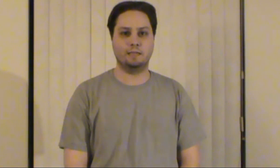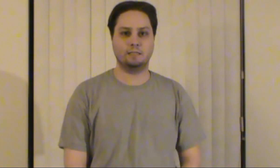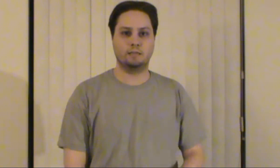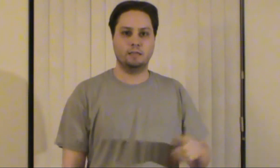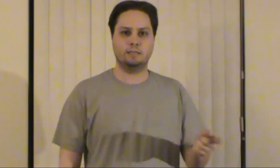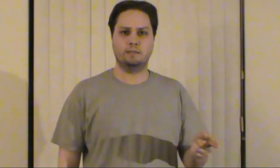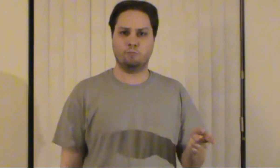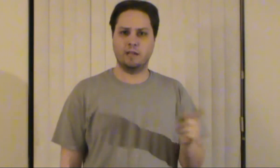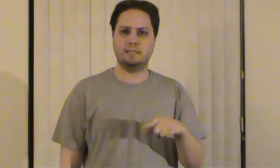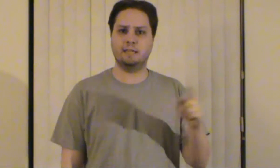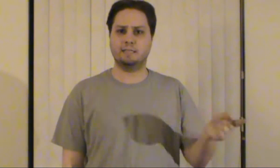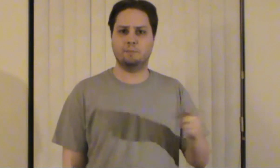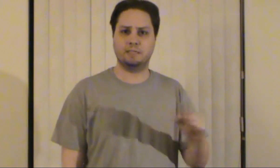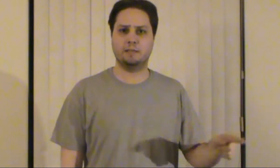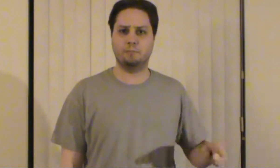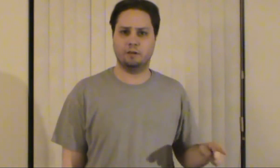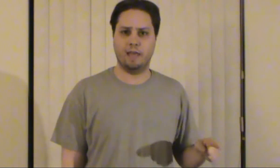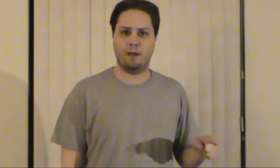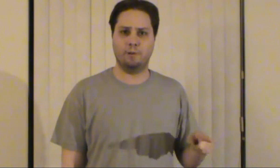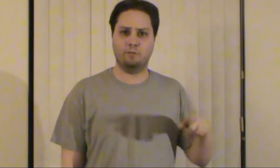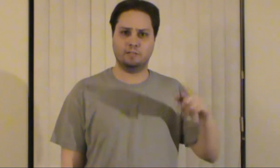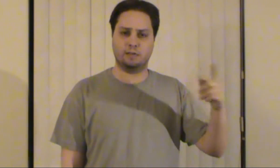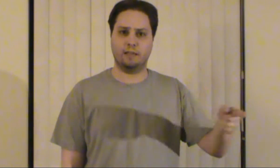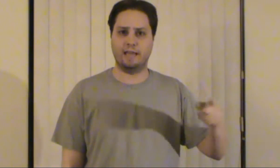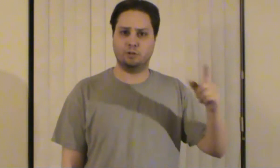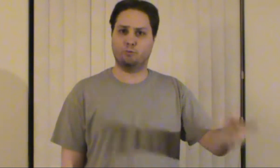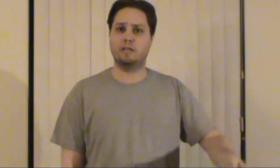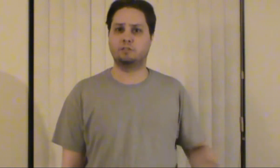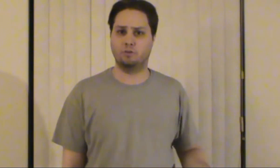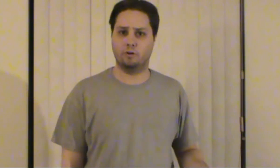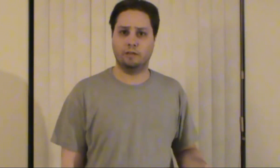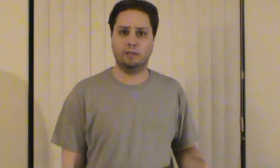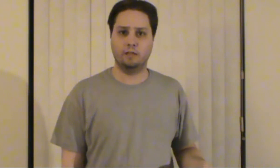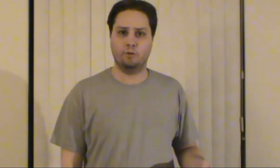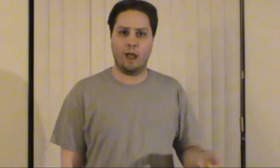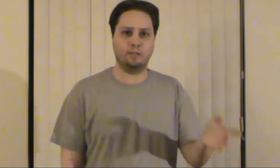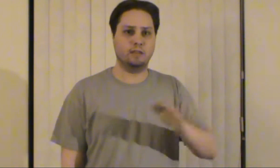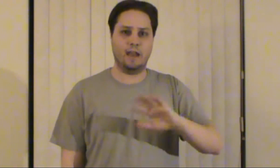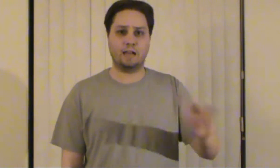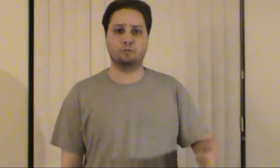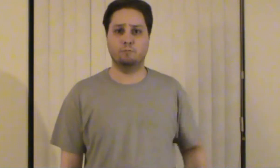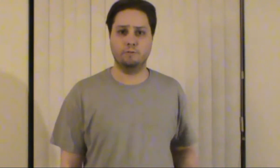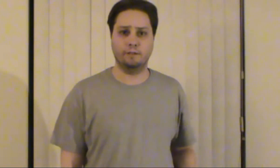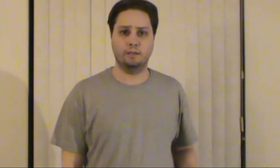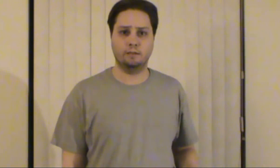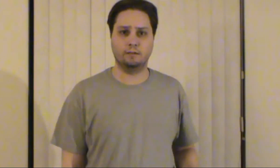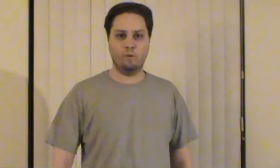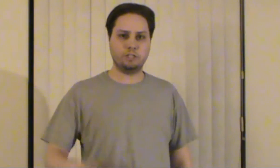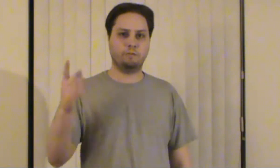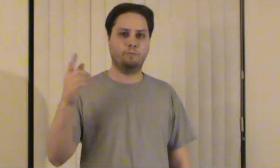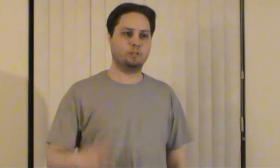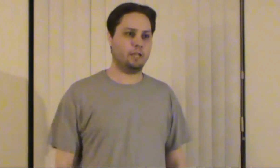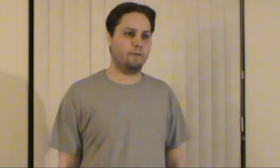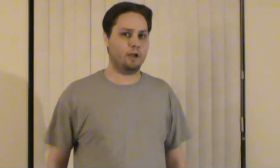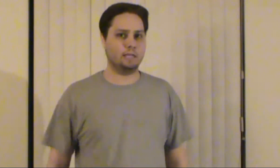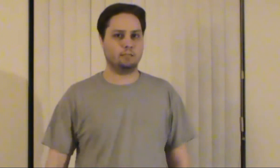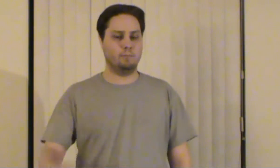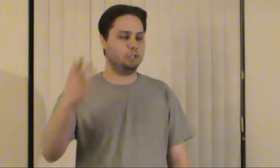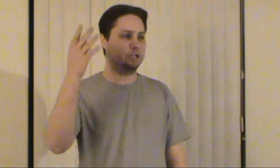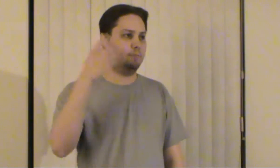because rings did something similar to that but it was a classic greek story rather than an actual movie which unfortunately i forgot to mention